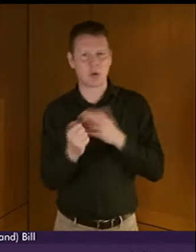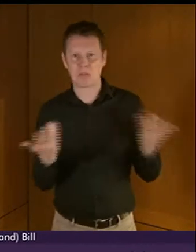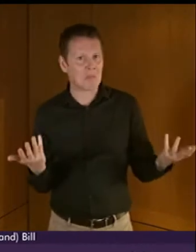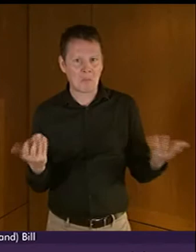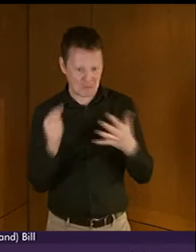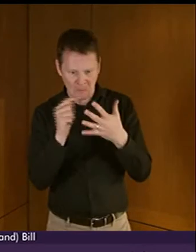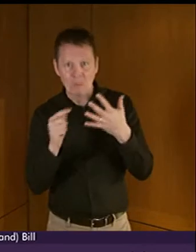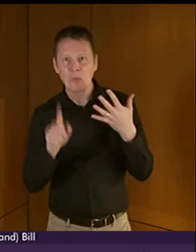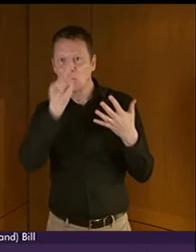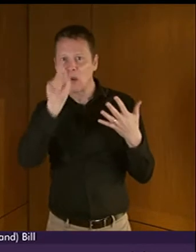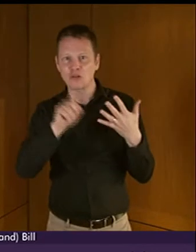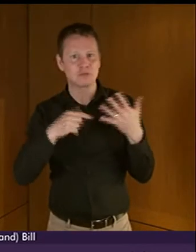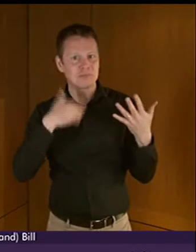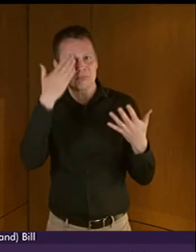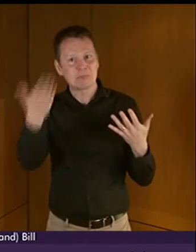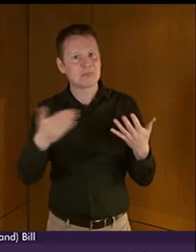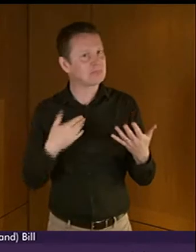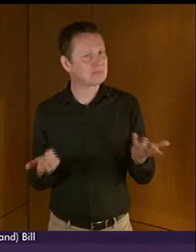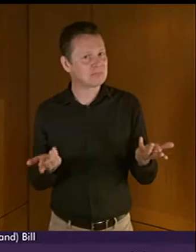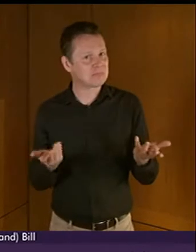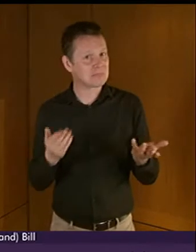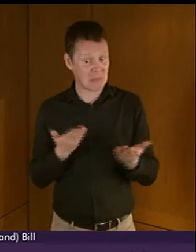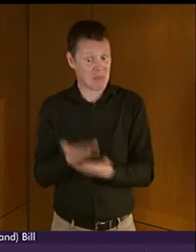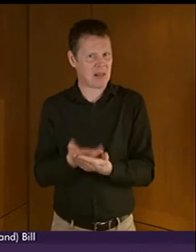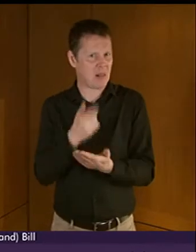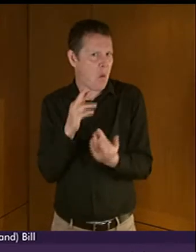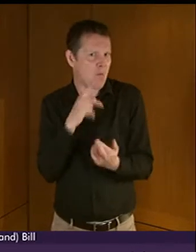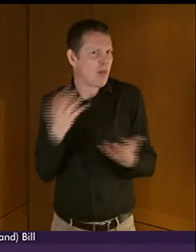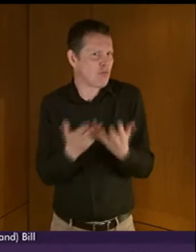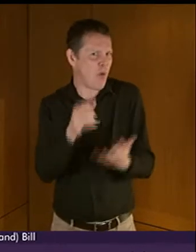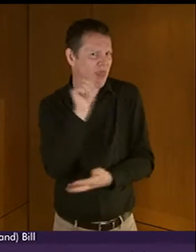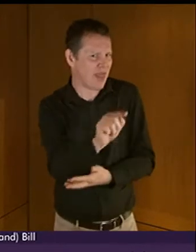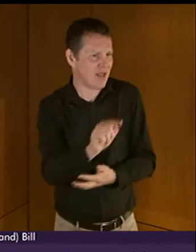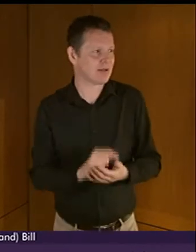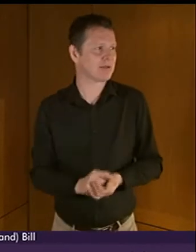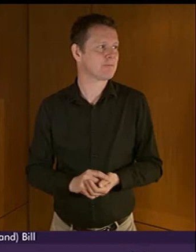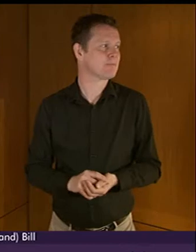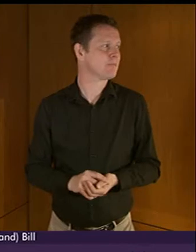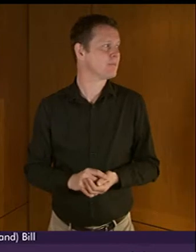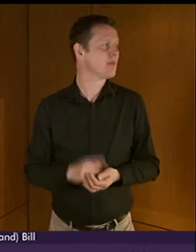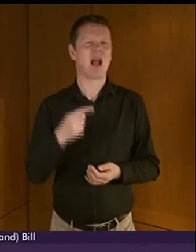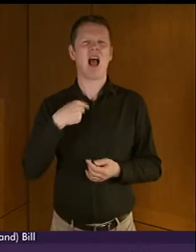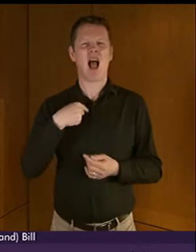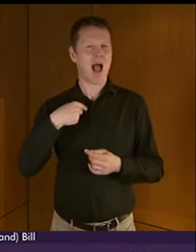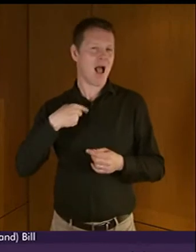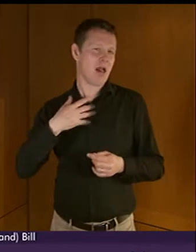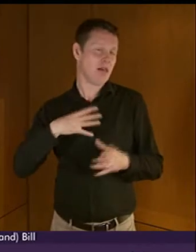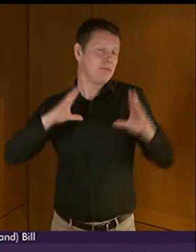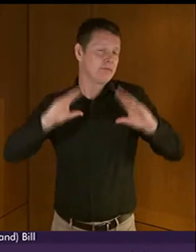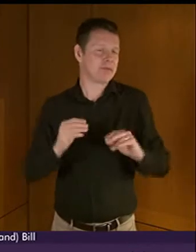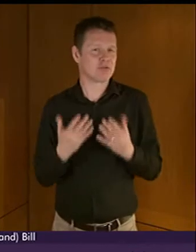I really hope some of these questions can be answered and that the Bill will promote this. Deputy, Presiding Officer, to finish with, I'm glad